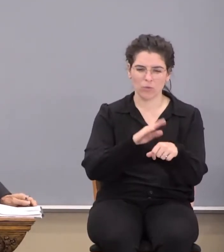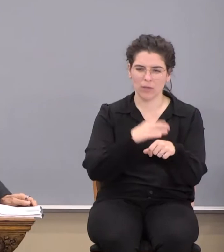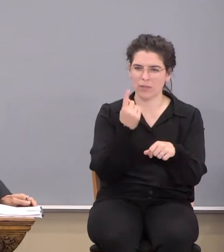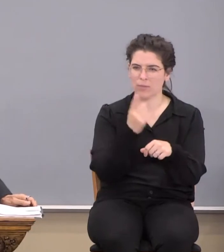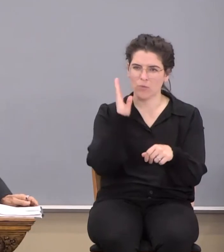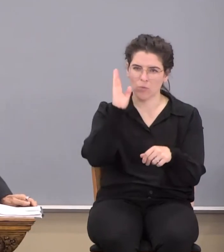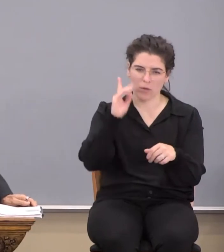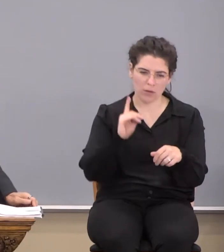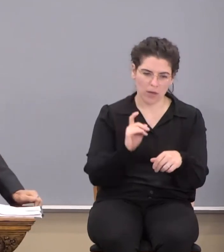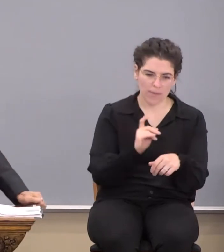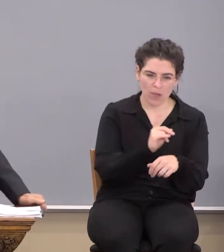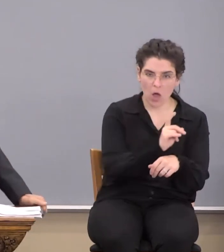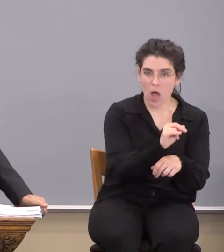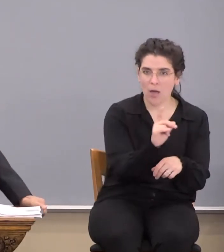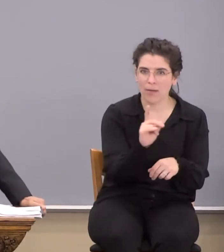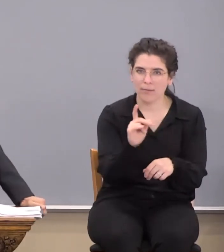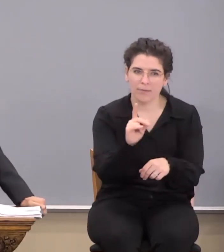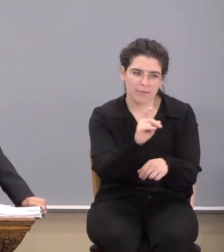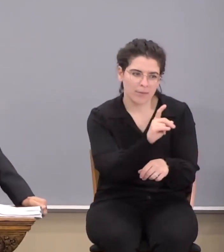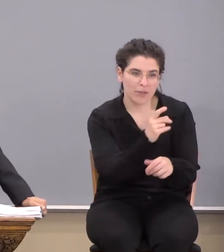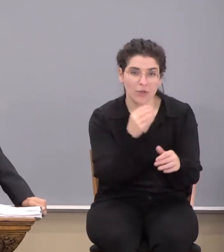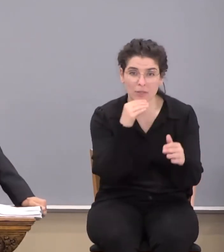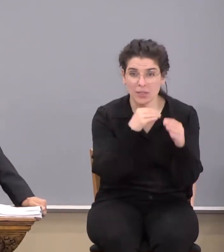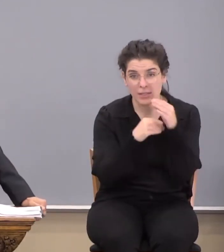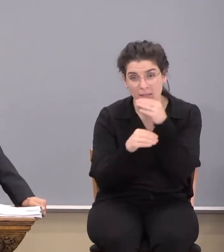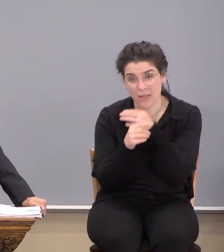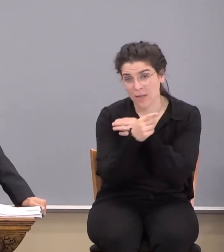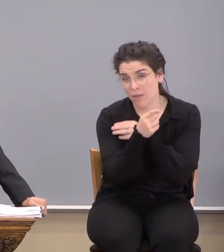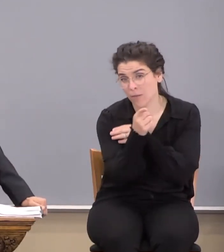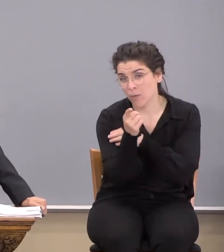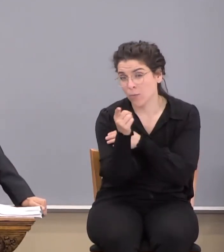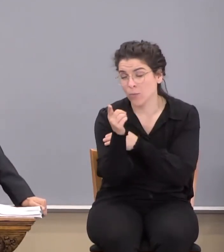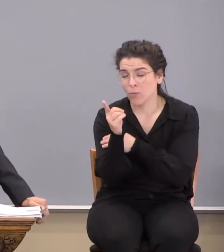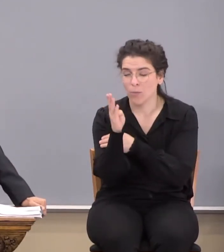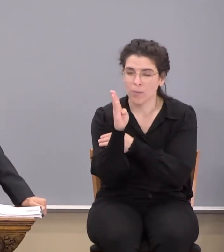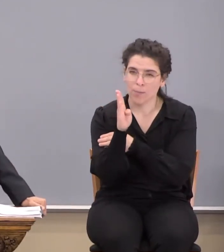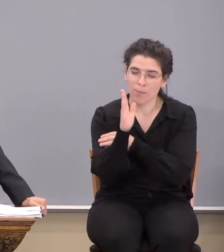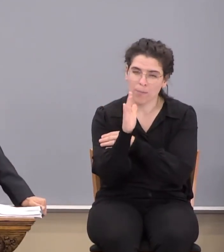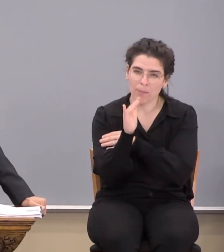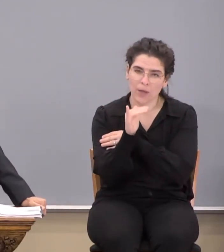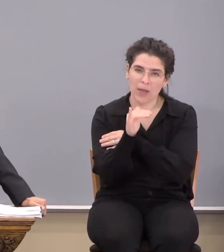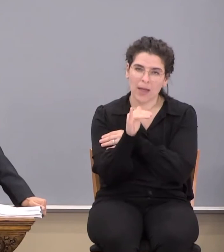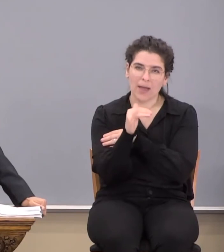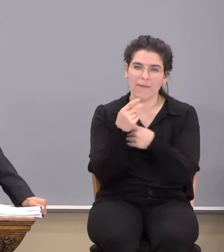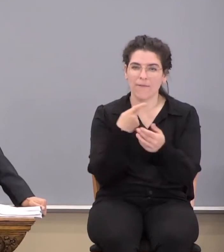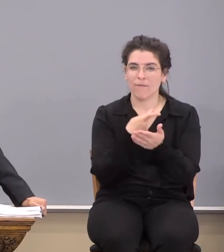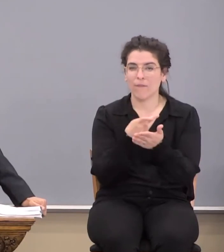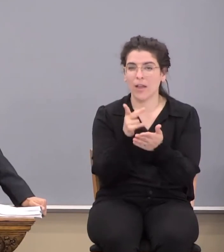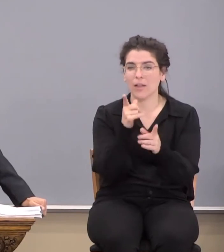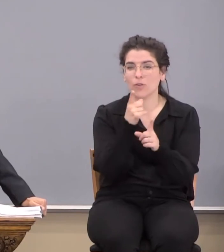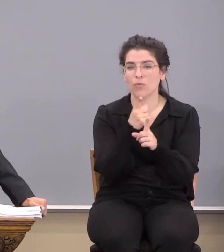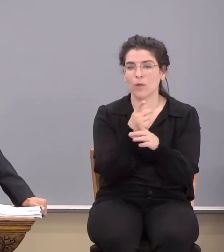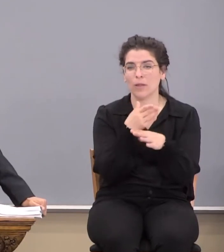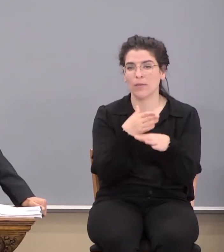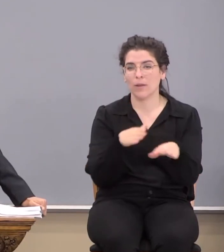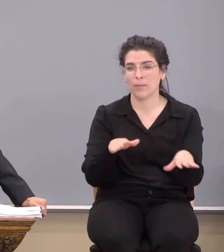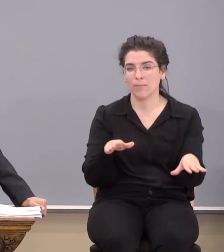along and they're going to deceive you by failing to rightly divide.